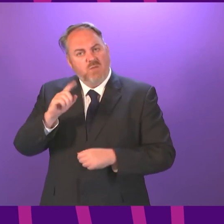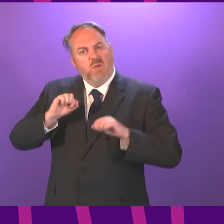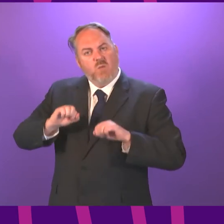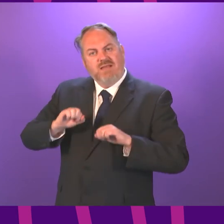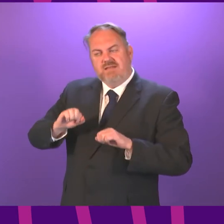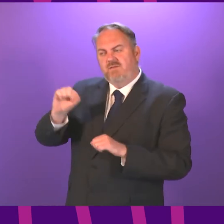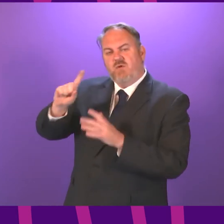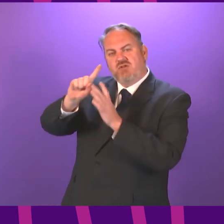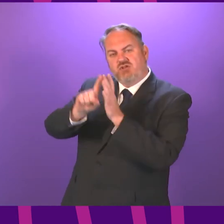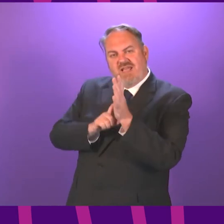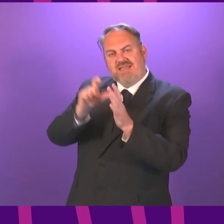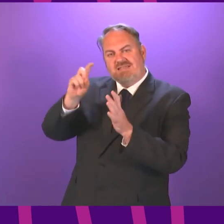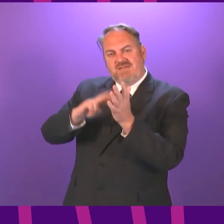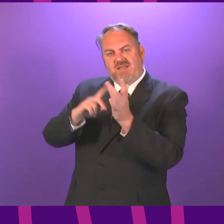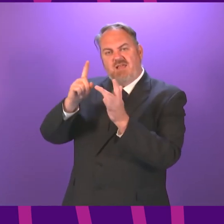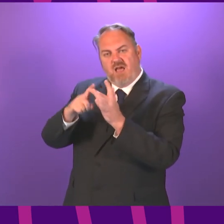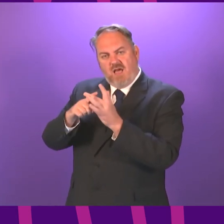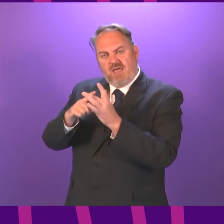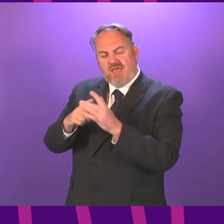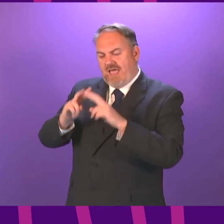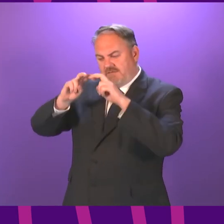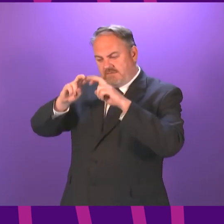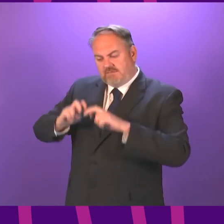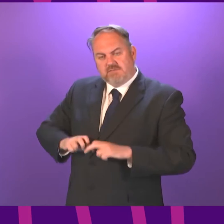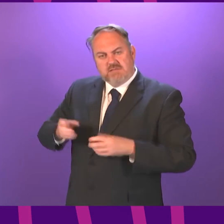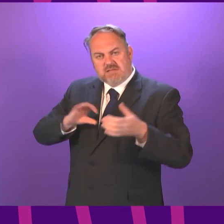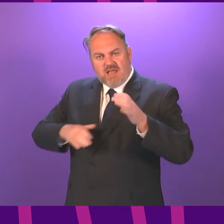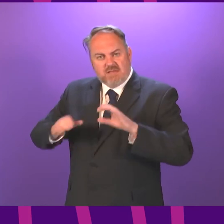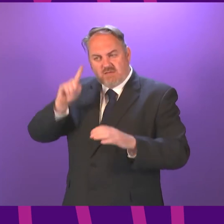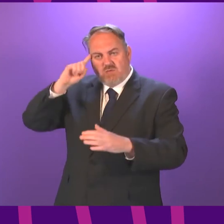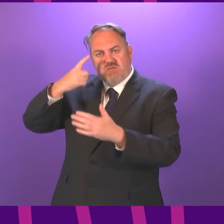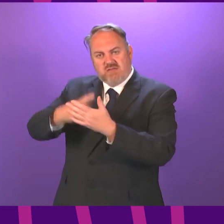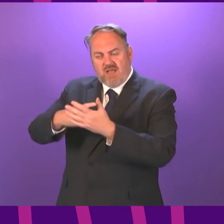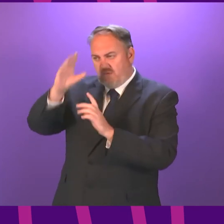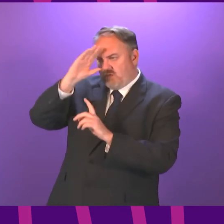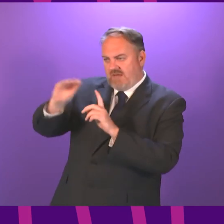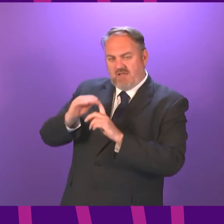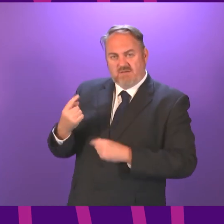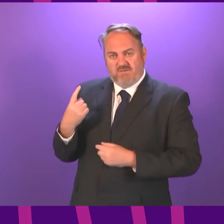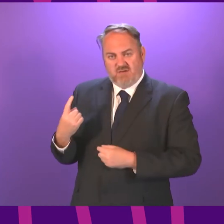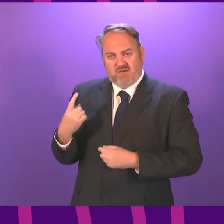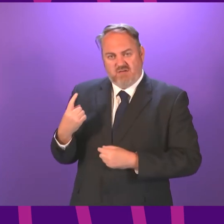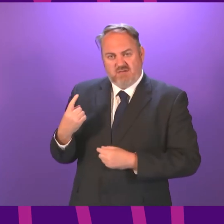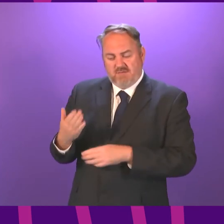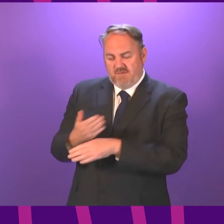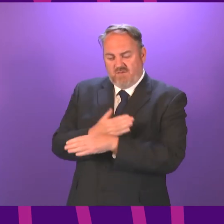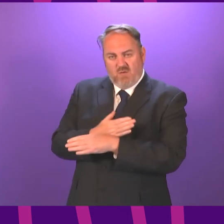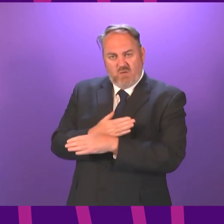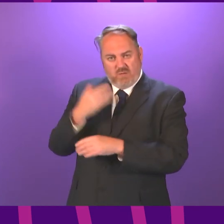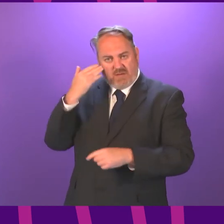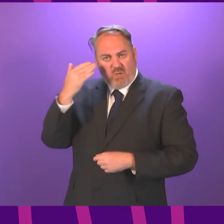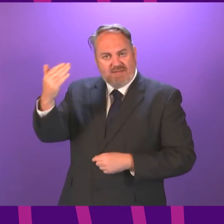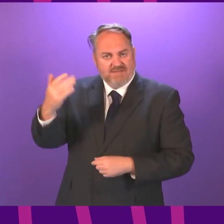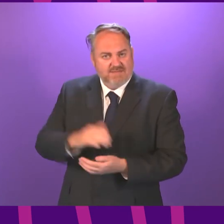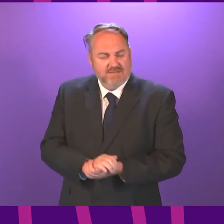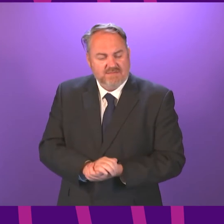opines on the safety and on balance of the vaccination. The JCVI have got to look at the clinical implications